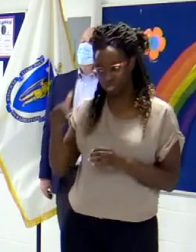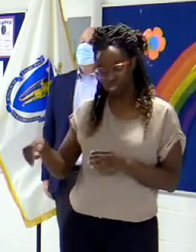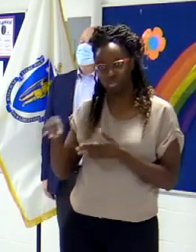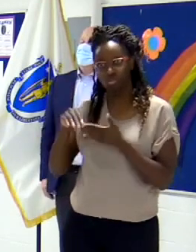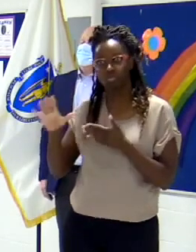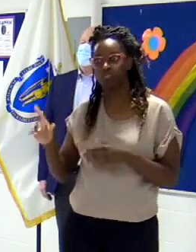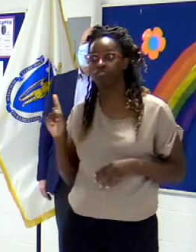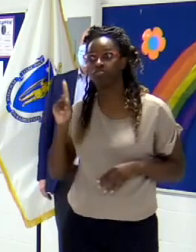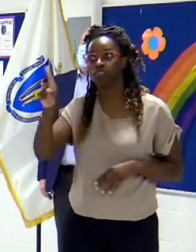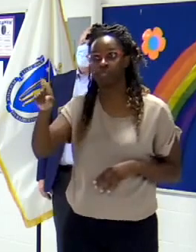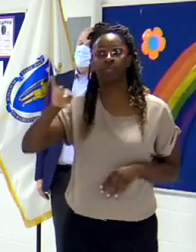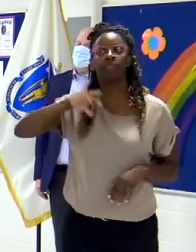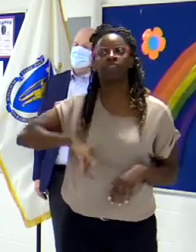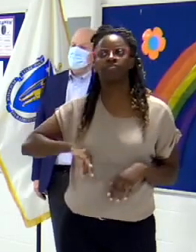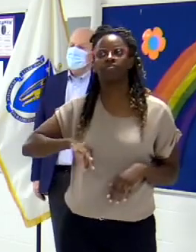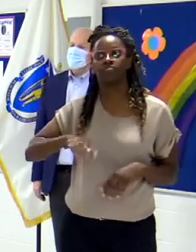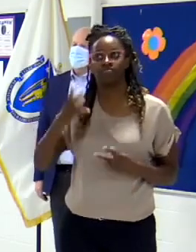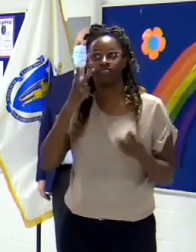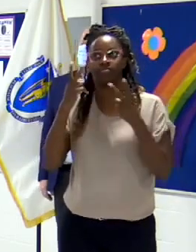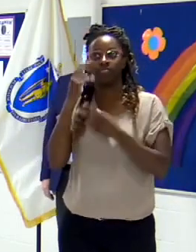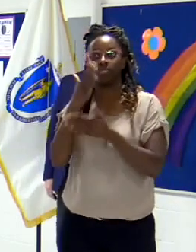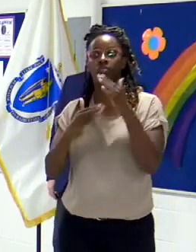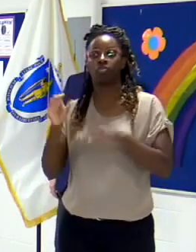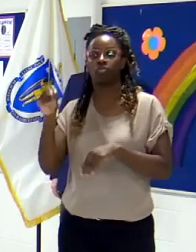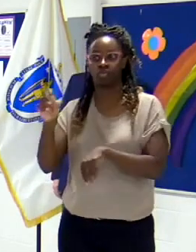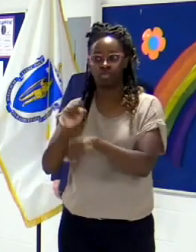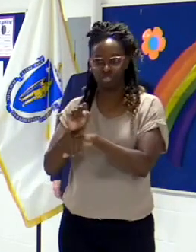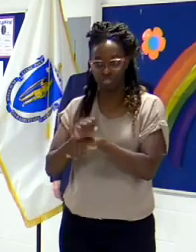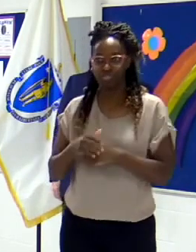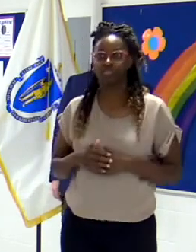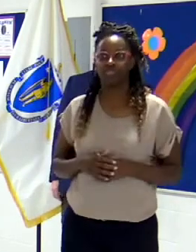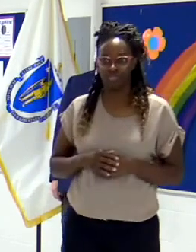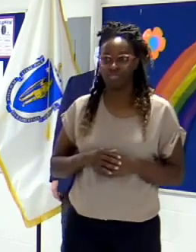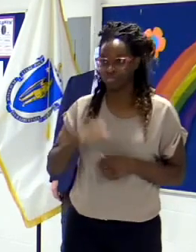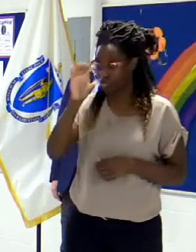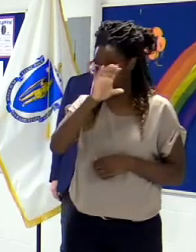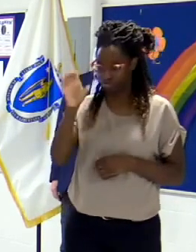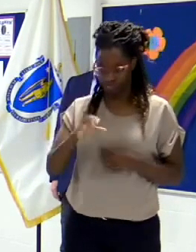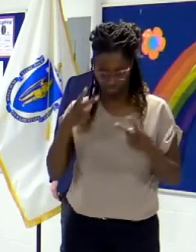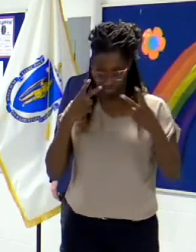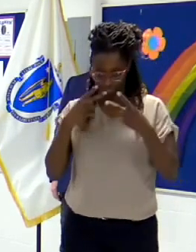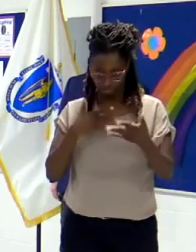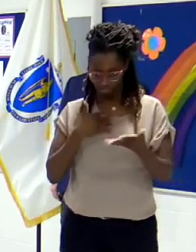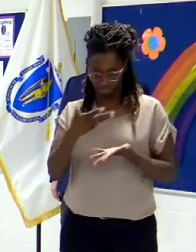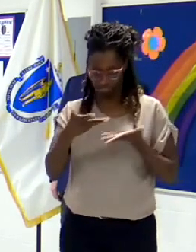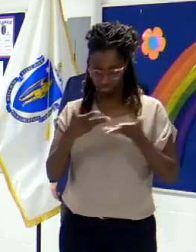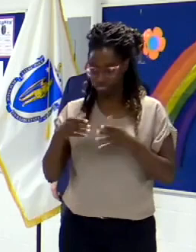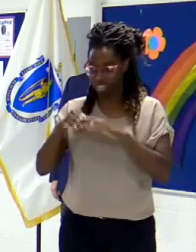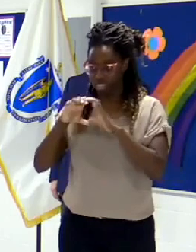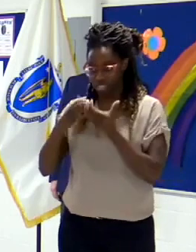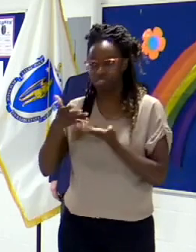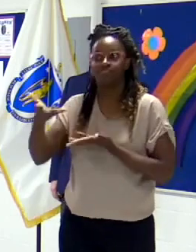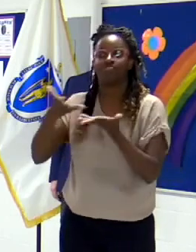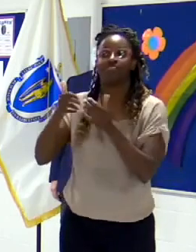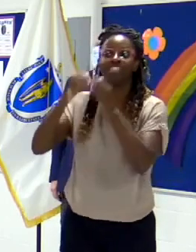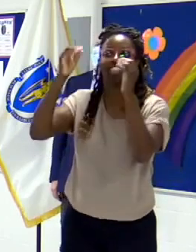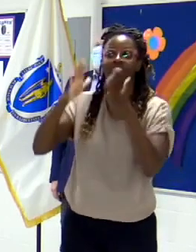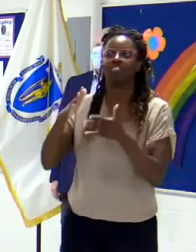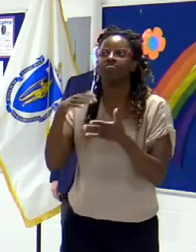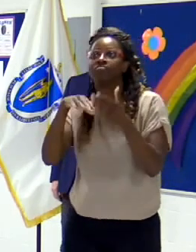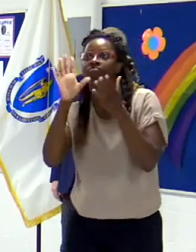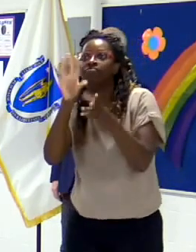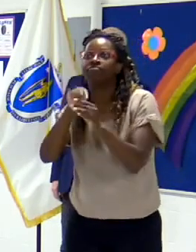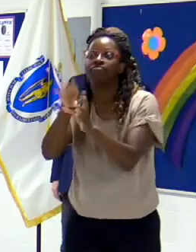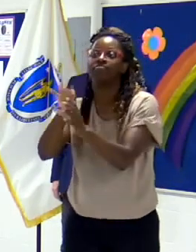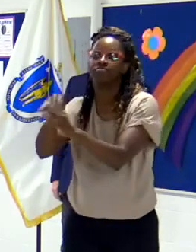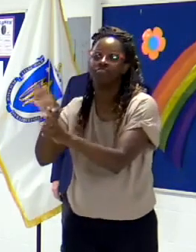and for their classmates and for their instructors. And, um, and we've tried very hard as a state to provide people with